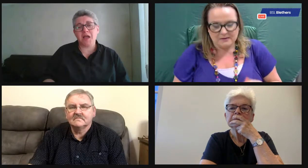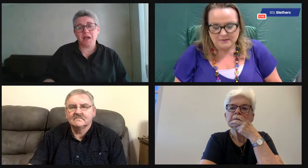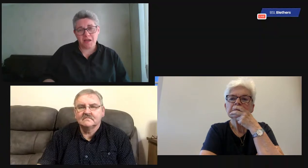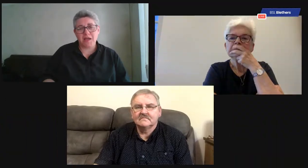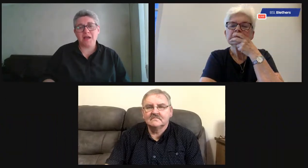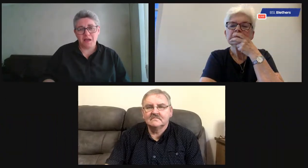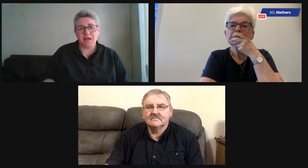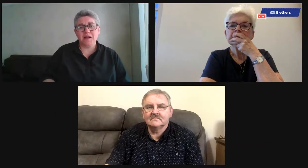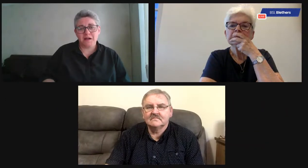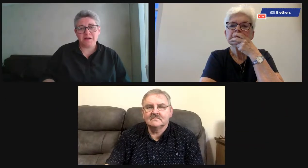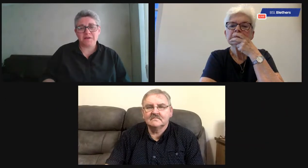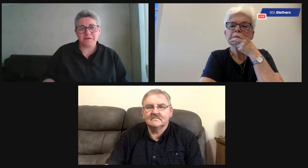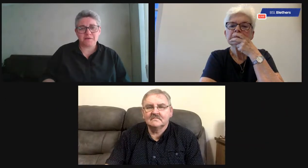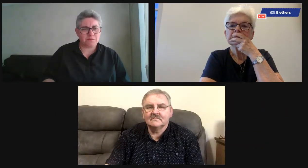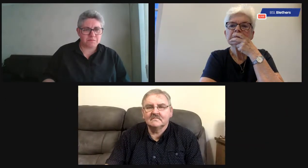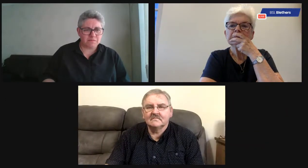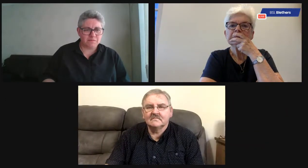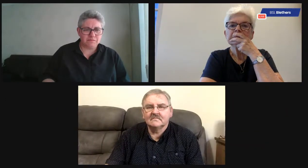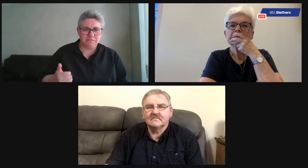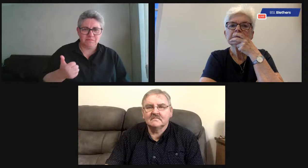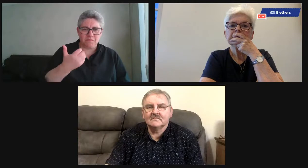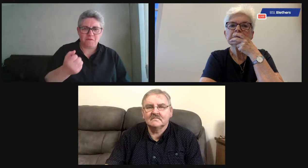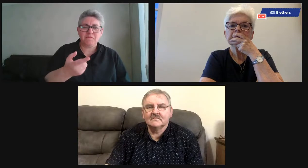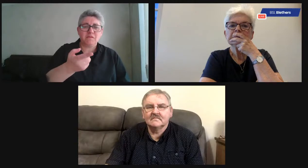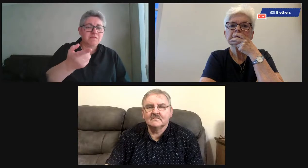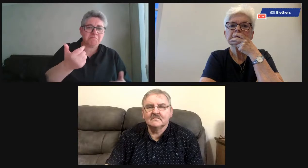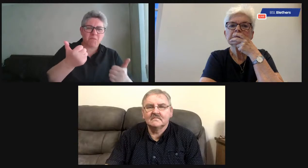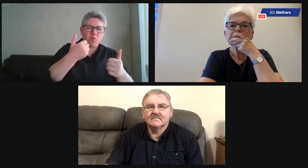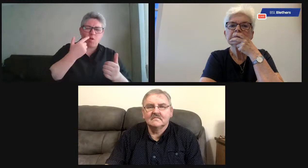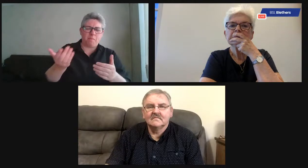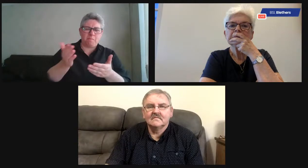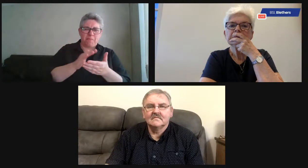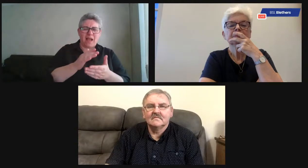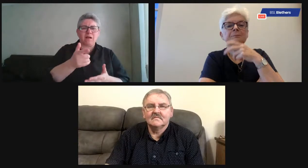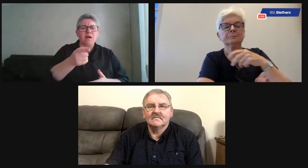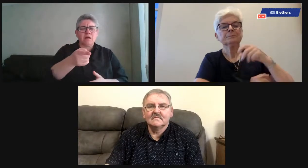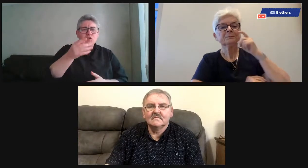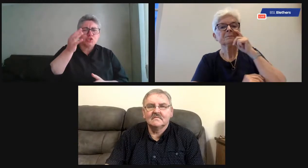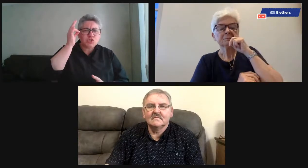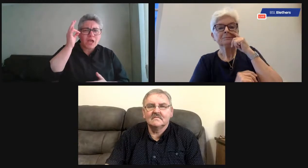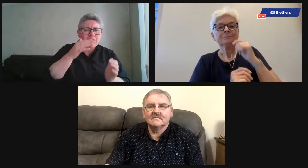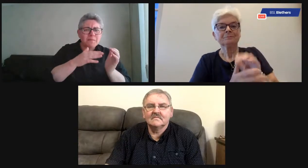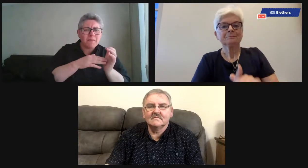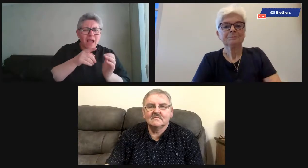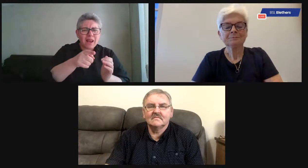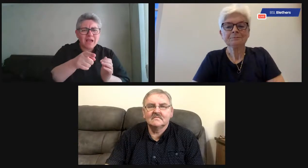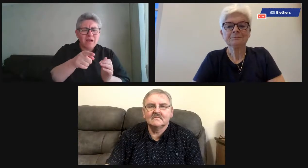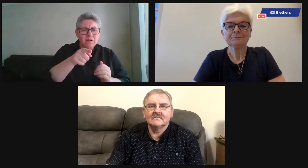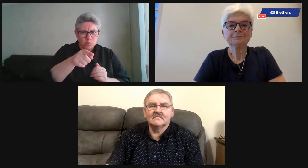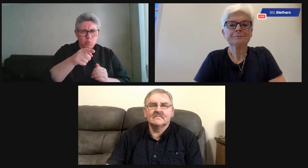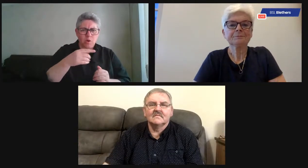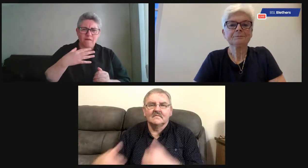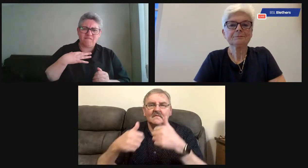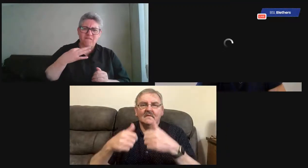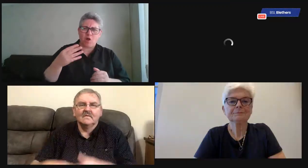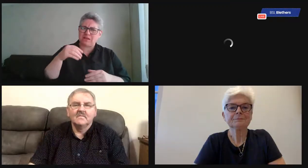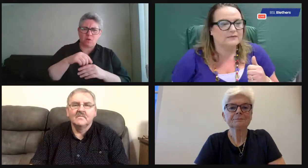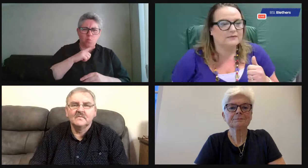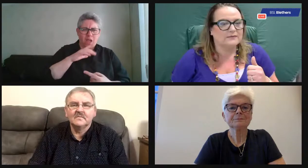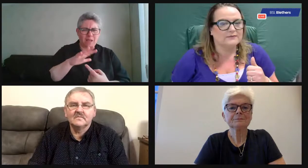other things are out there. Oh, sorry. Just lost you for a second. We've lost Moira. I'm sure she'll be back. And, Geri, can I come to you